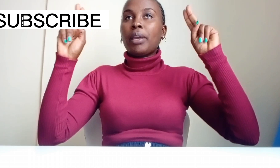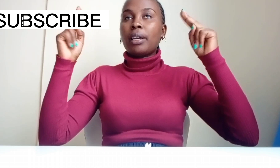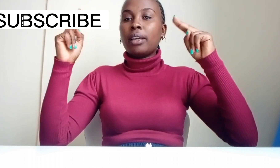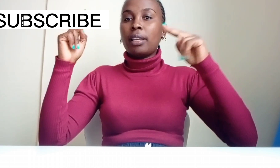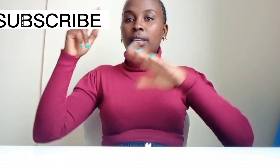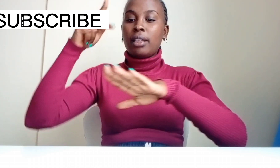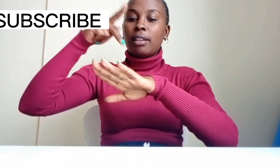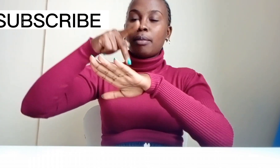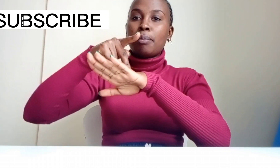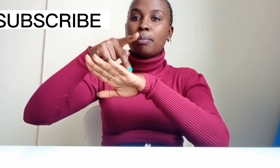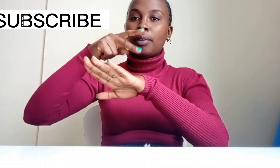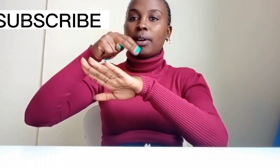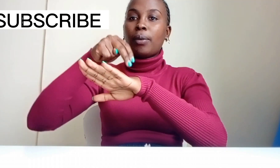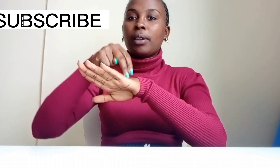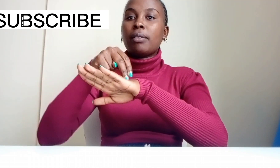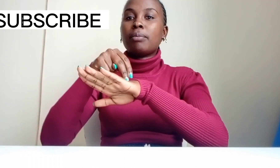I,